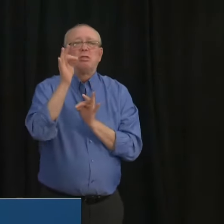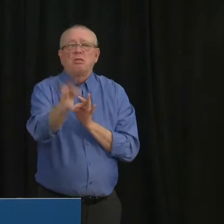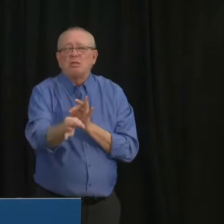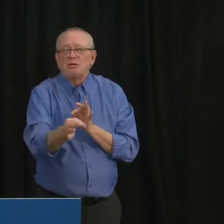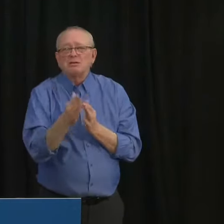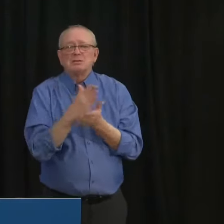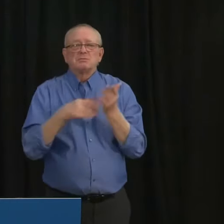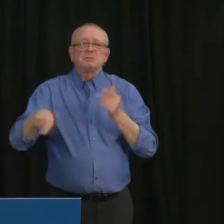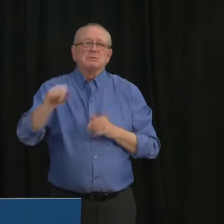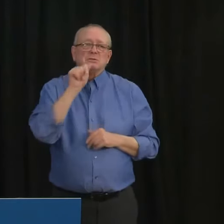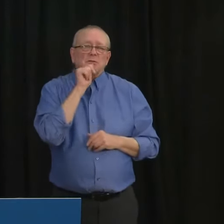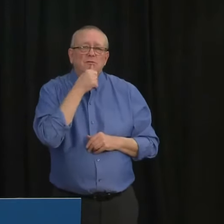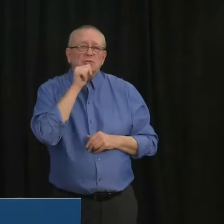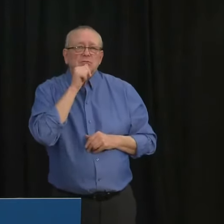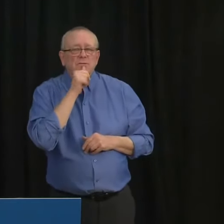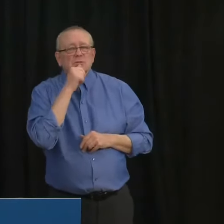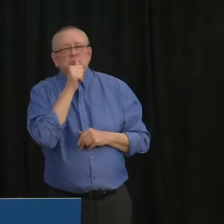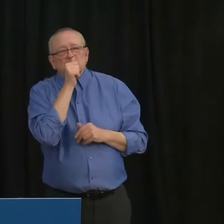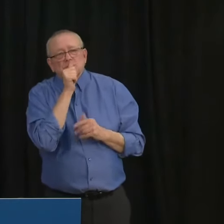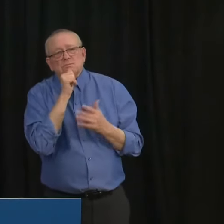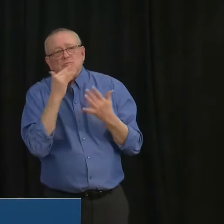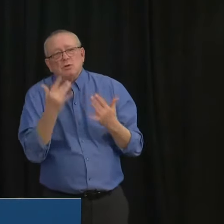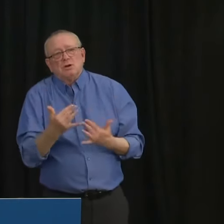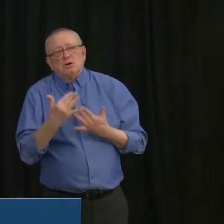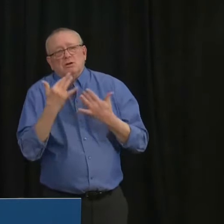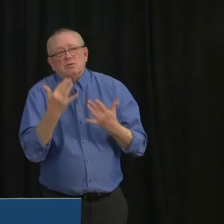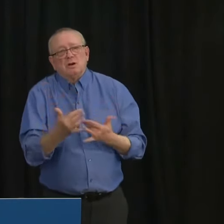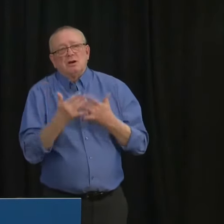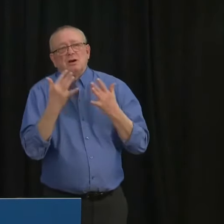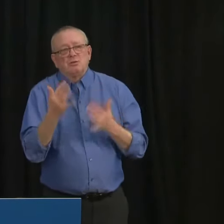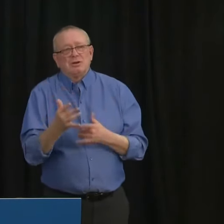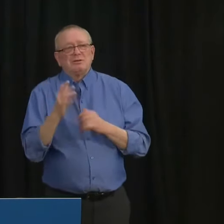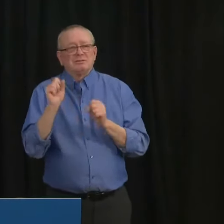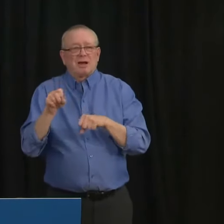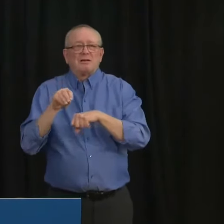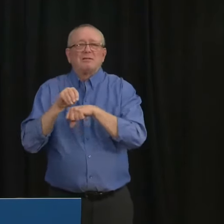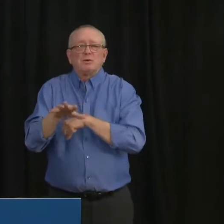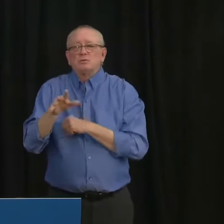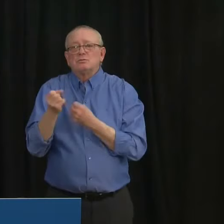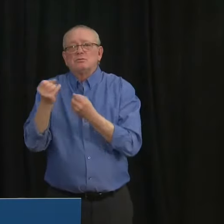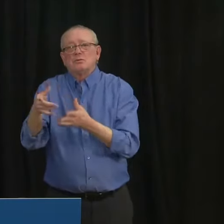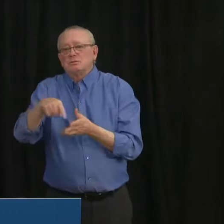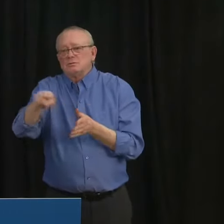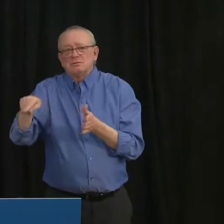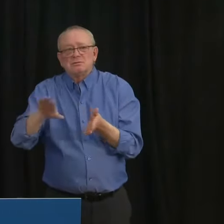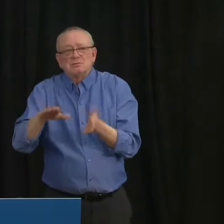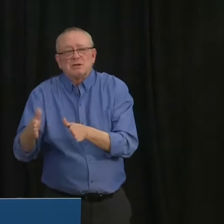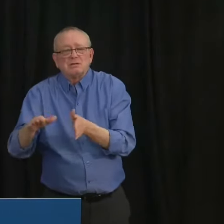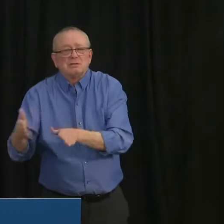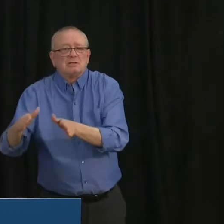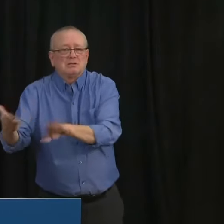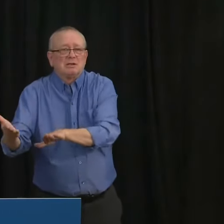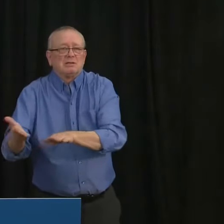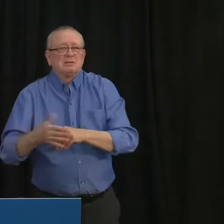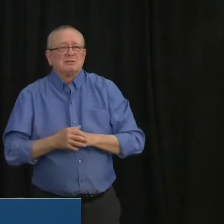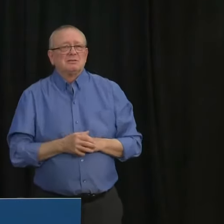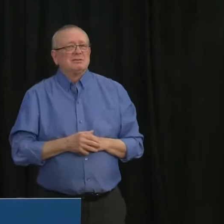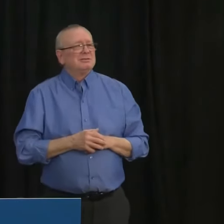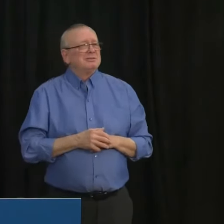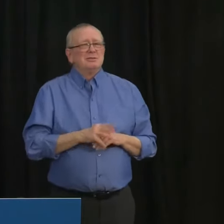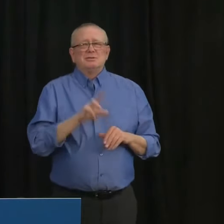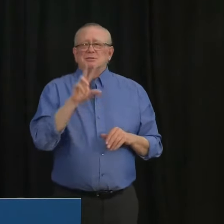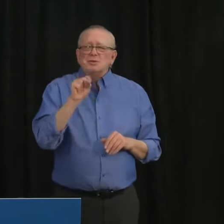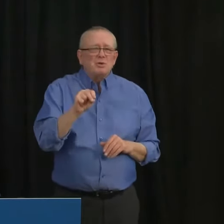To be blunt, this will cost lives as well. Reducing life expectancy. We cannot let that happen.